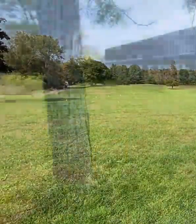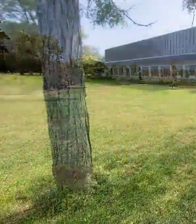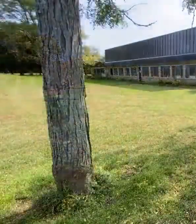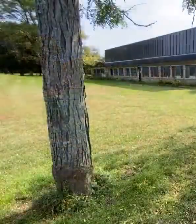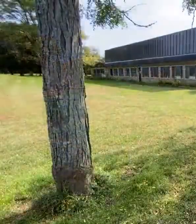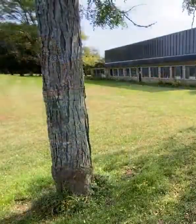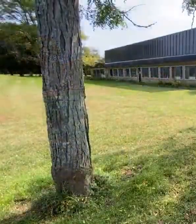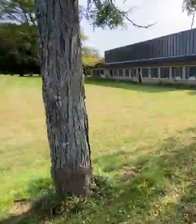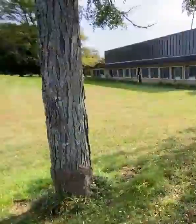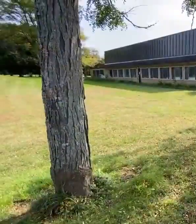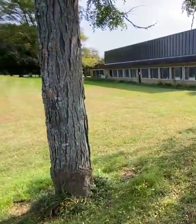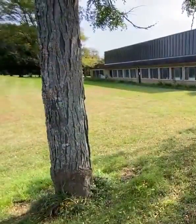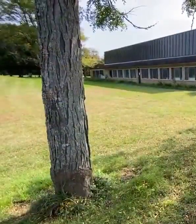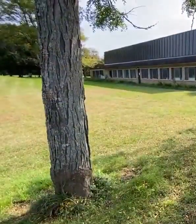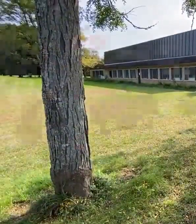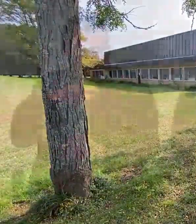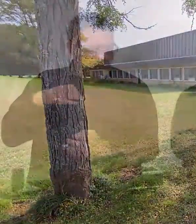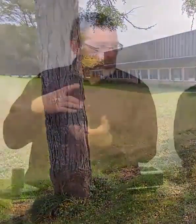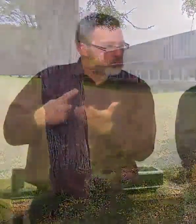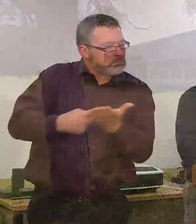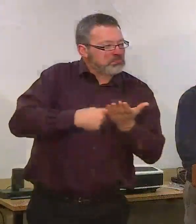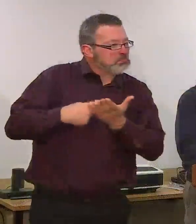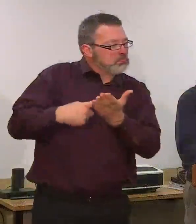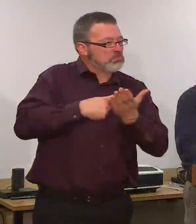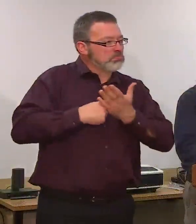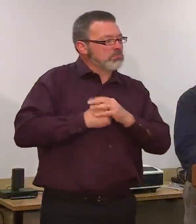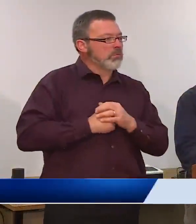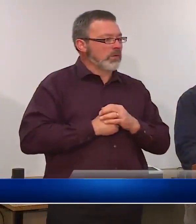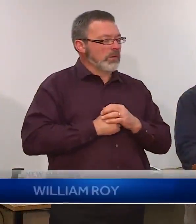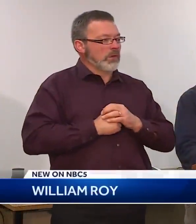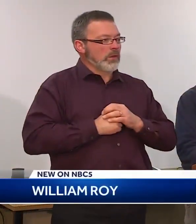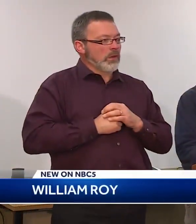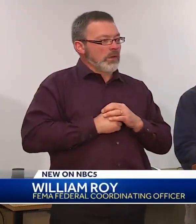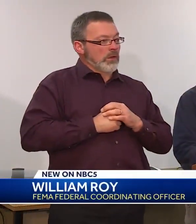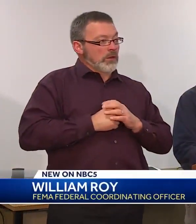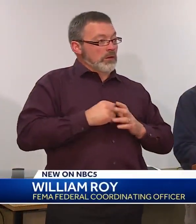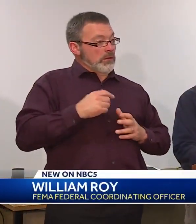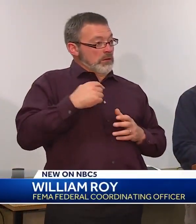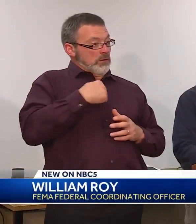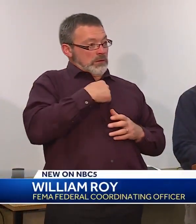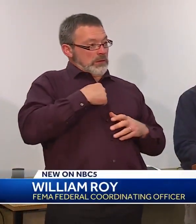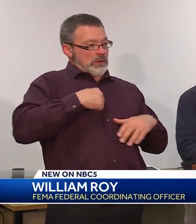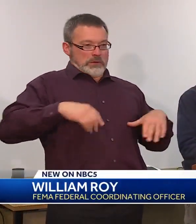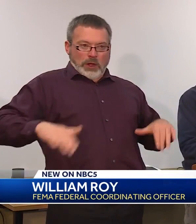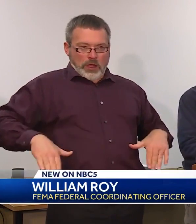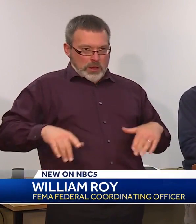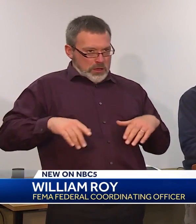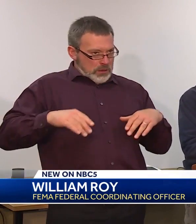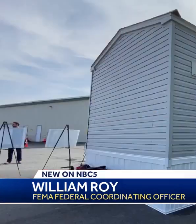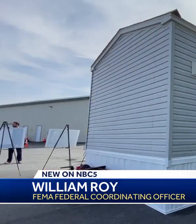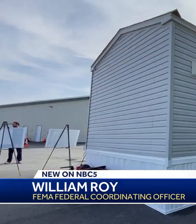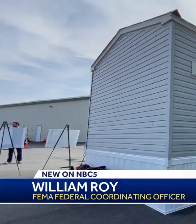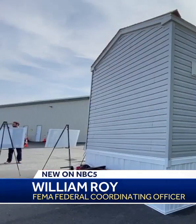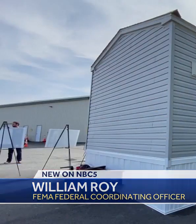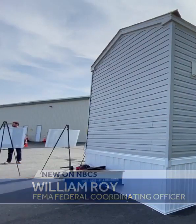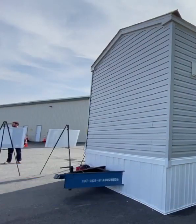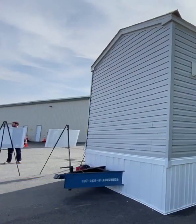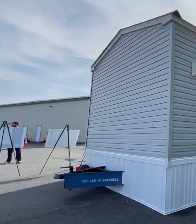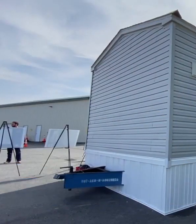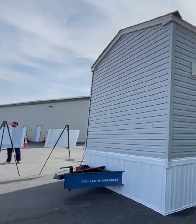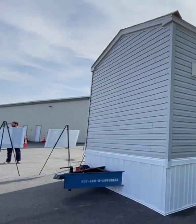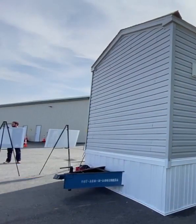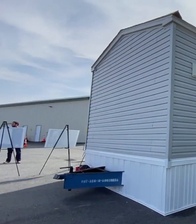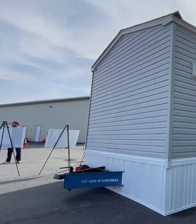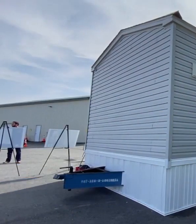club in Montpelier Montpelier is the top option. We aren't in at least yet, but we anticipate we're getting very close to that. Another